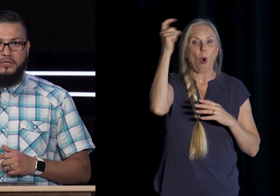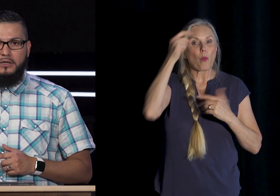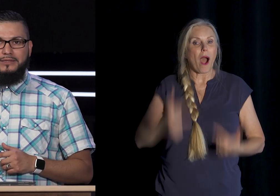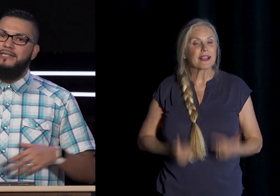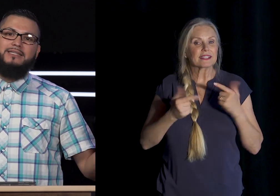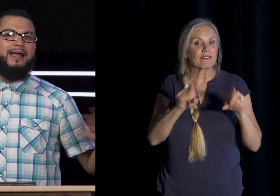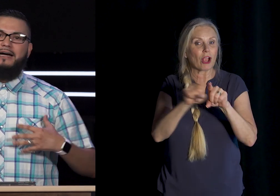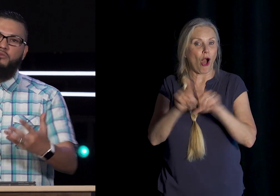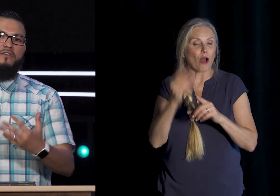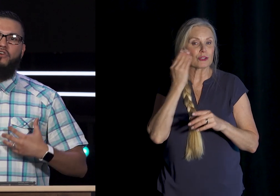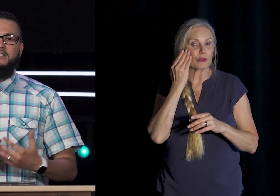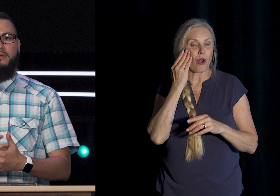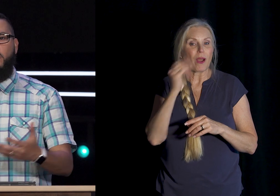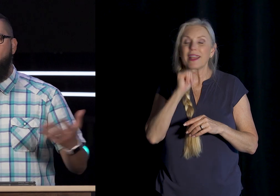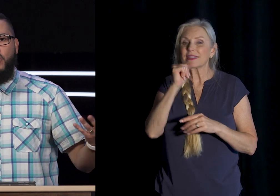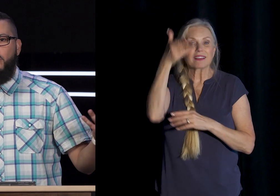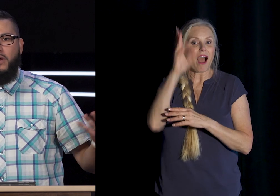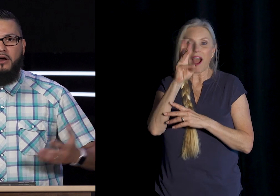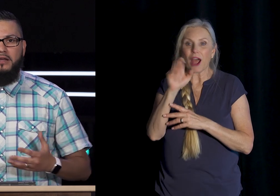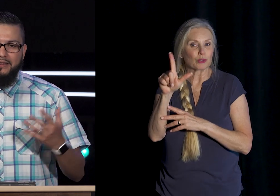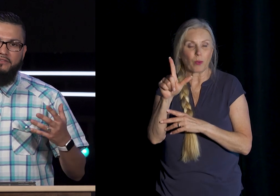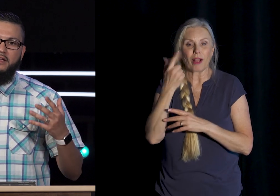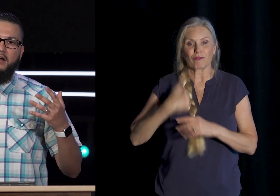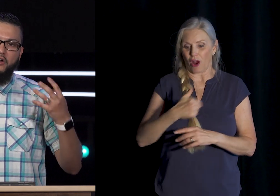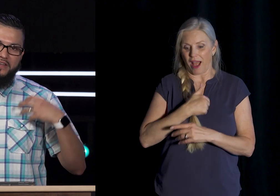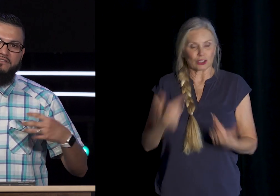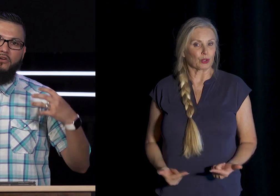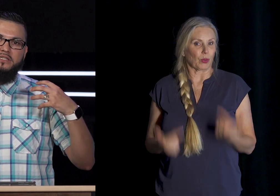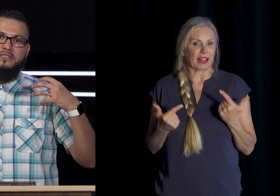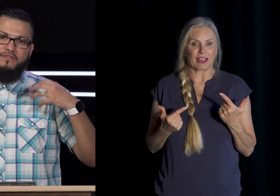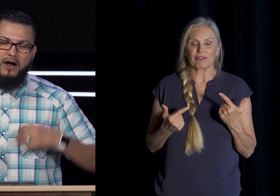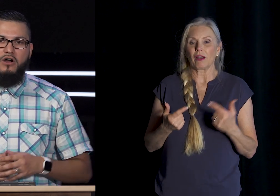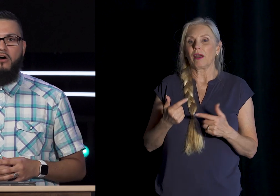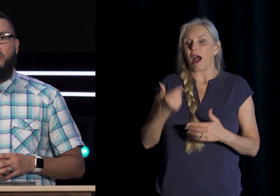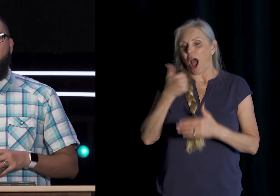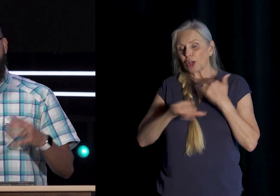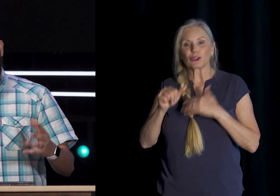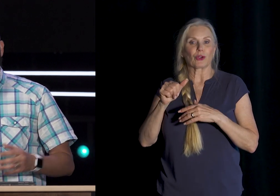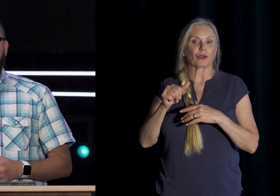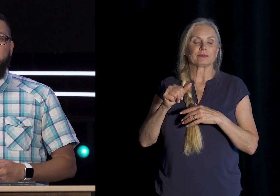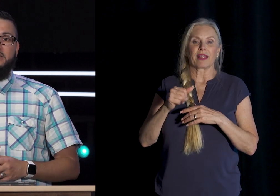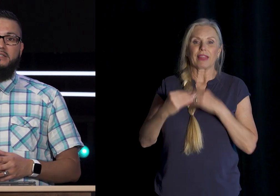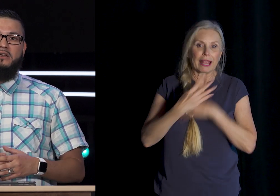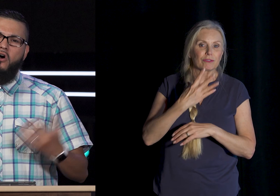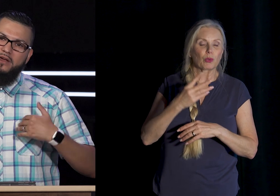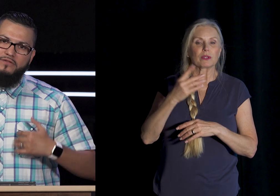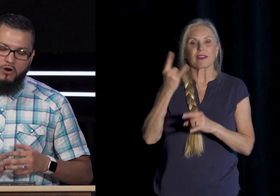That It's Not God's Will For Us To Be Going Around Living Under The Influence Of Alcohol Or Other Substances Or Even Our